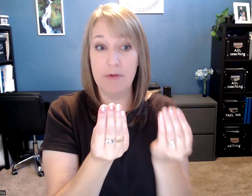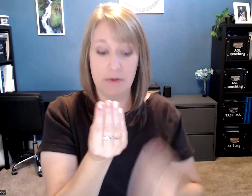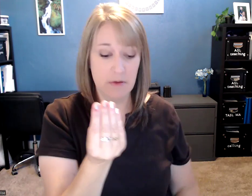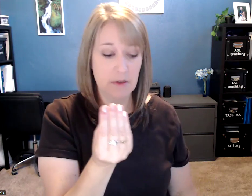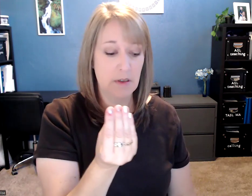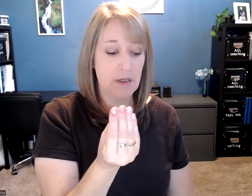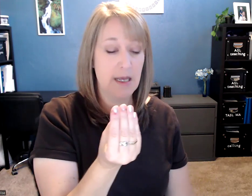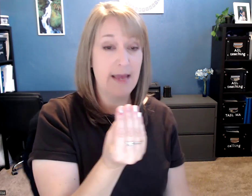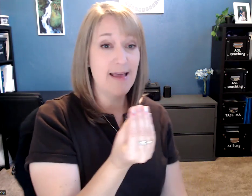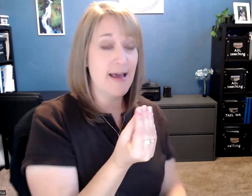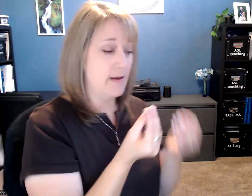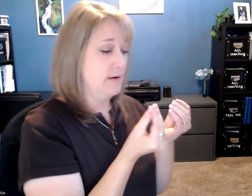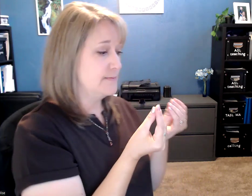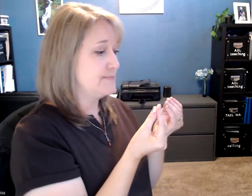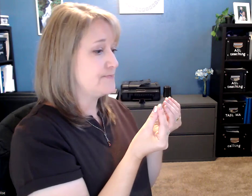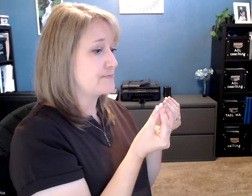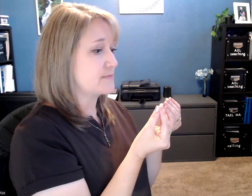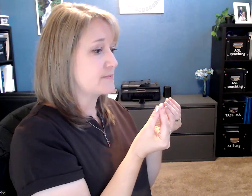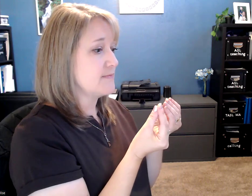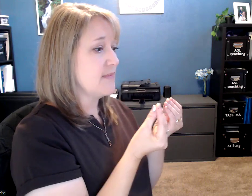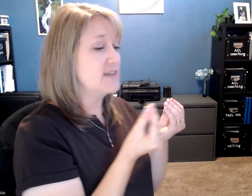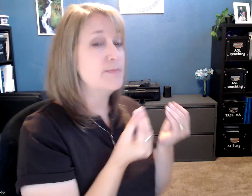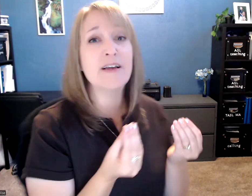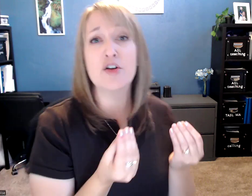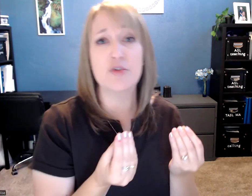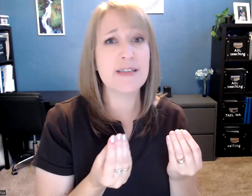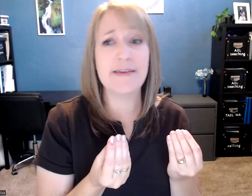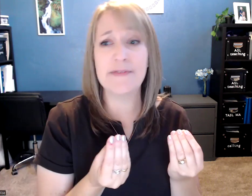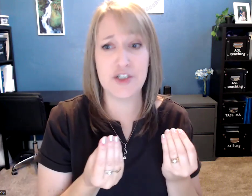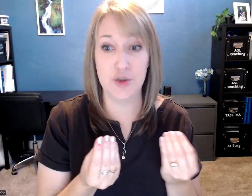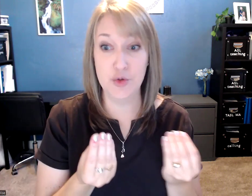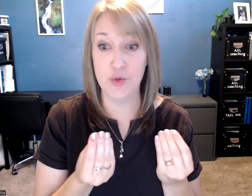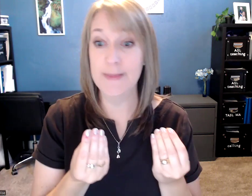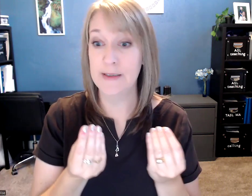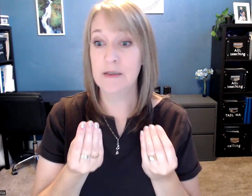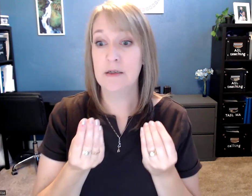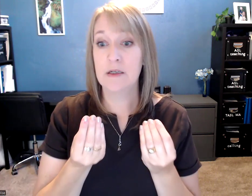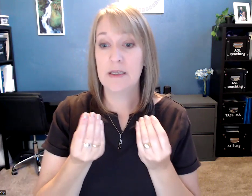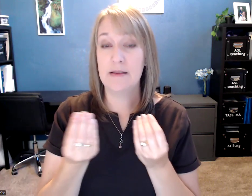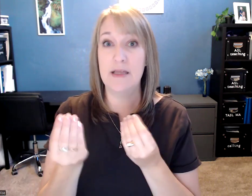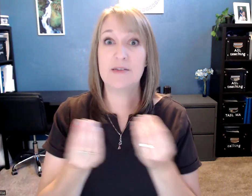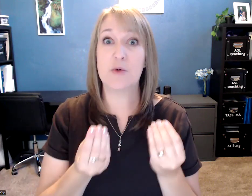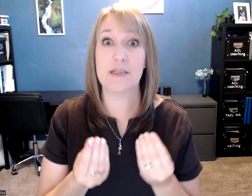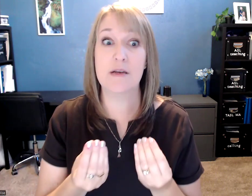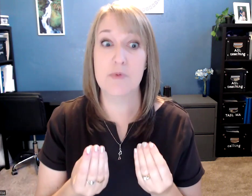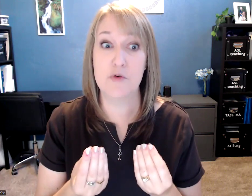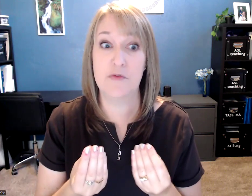and then depending on who's giving to whom, that's where it's going to move.